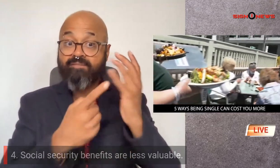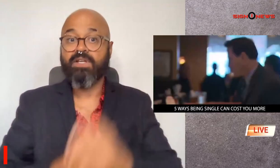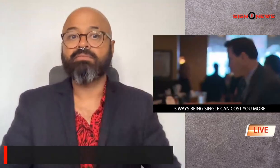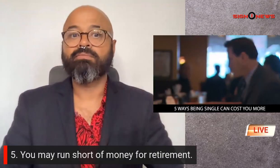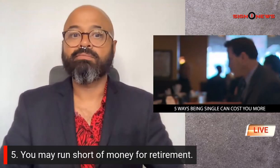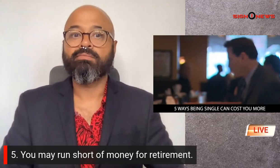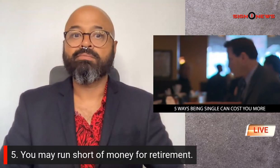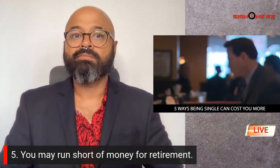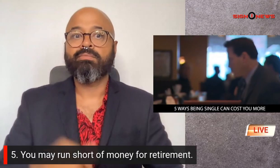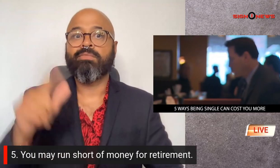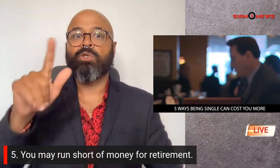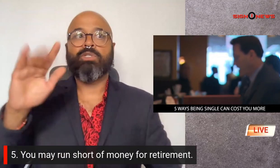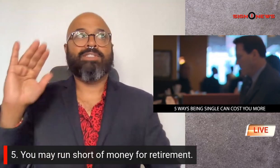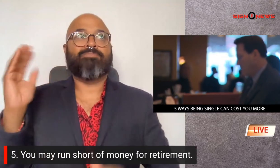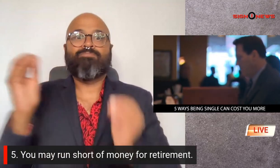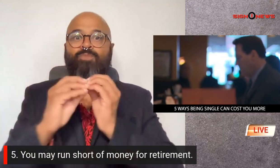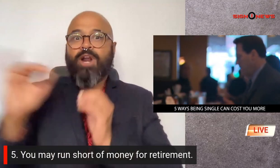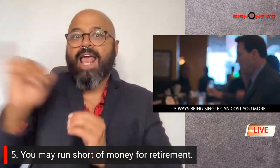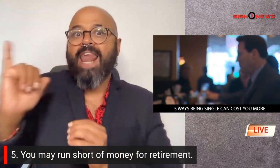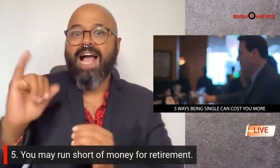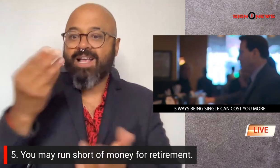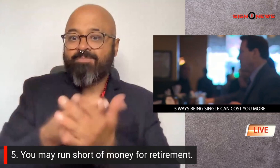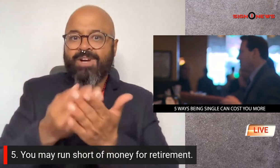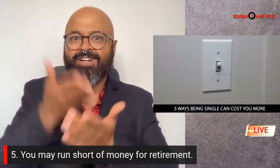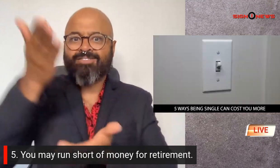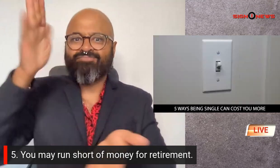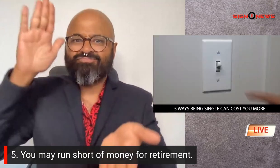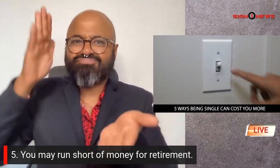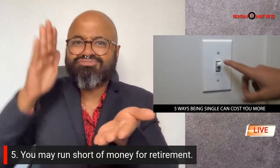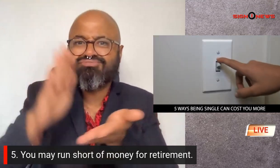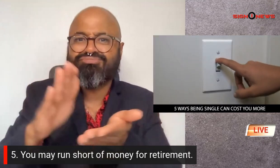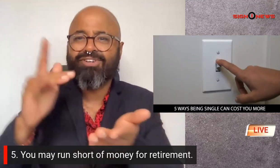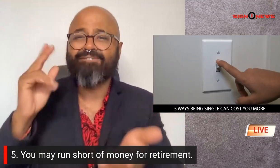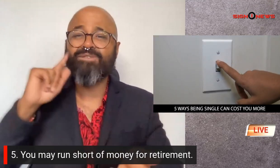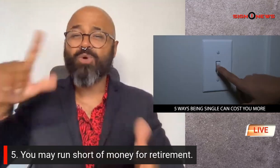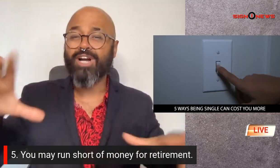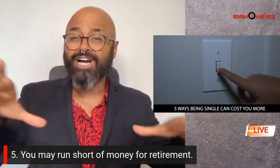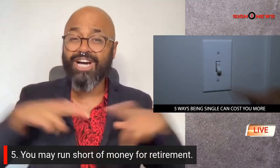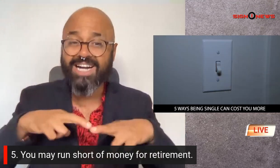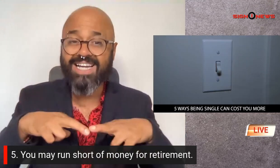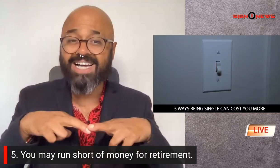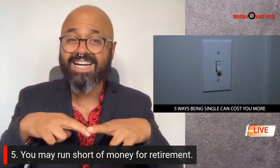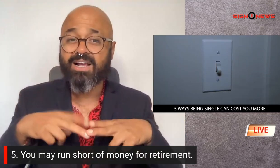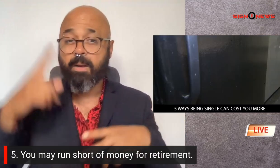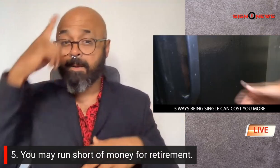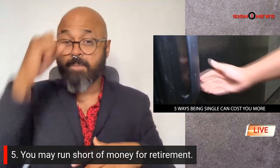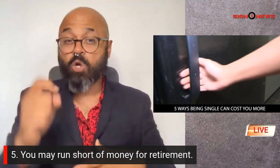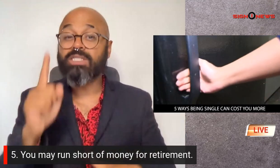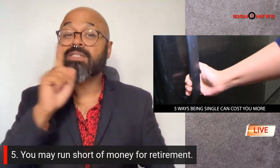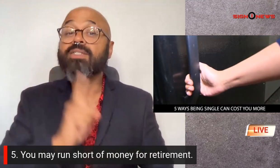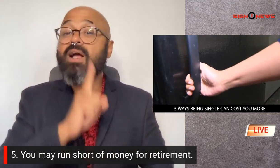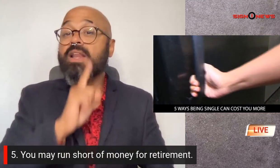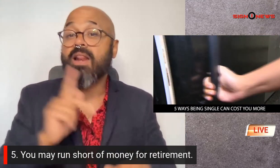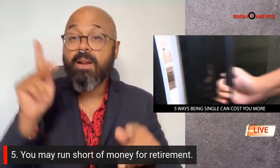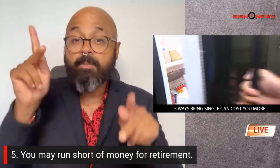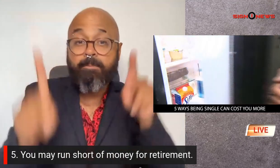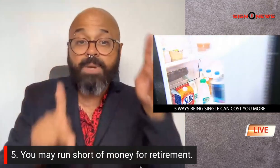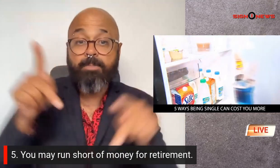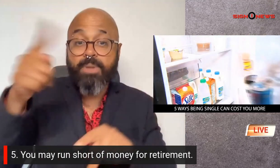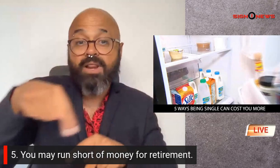you're more likely to run short of money for retirement because single people just don't have